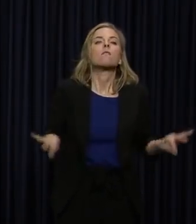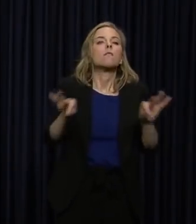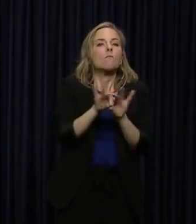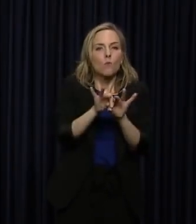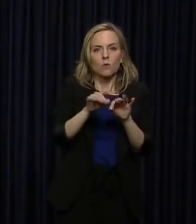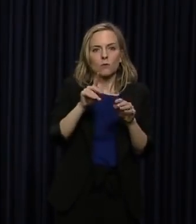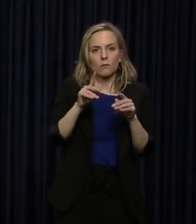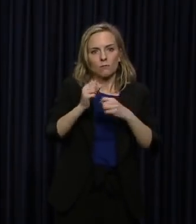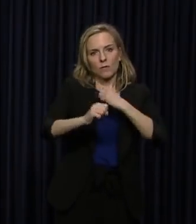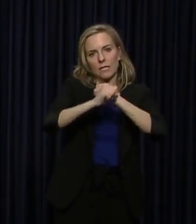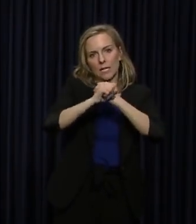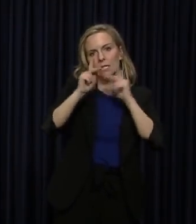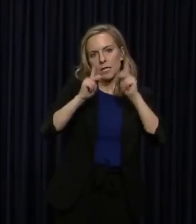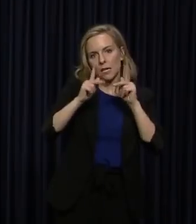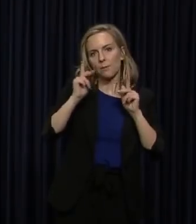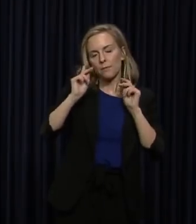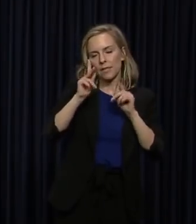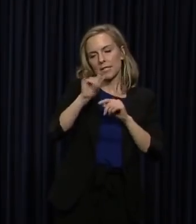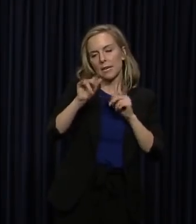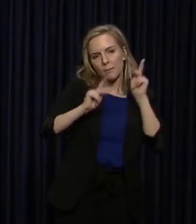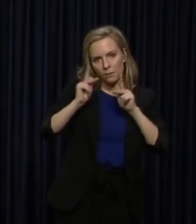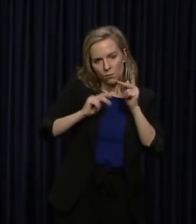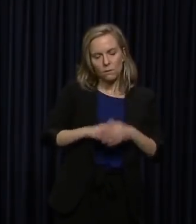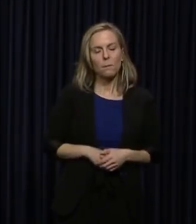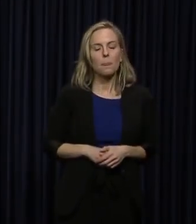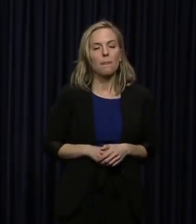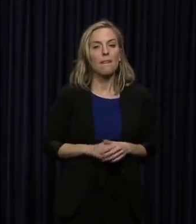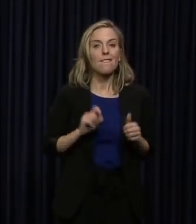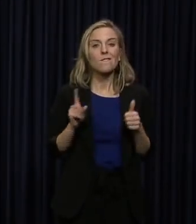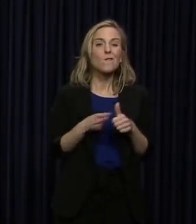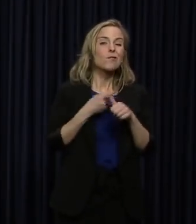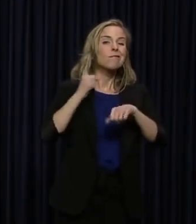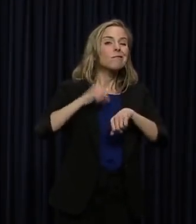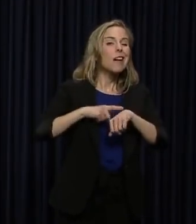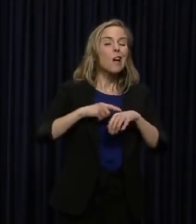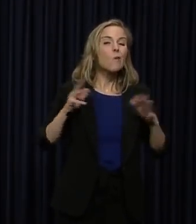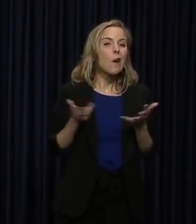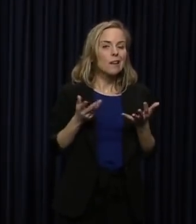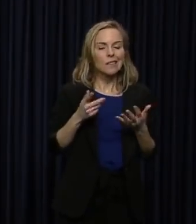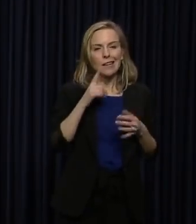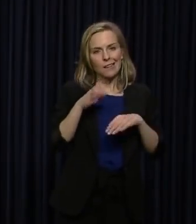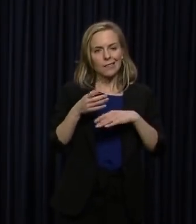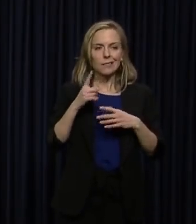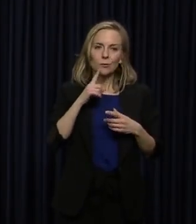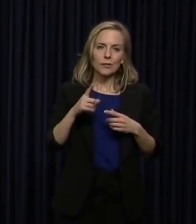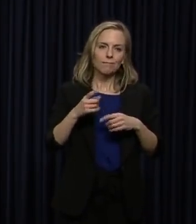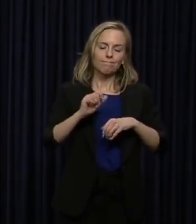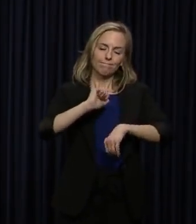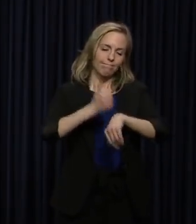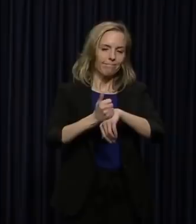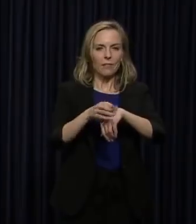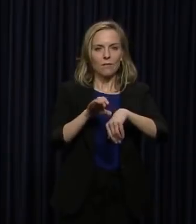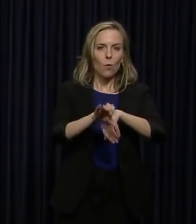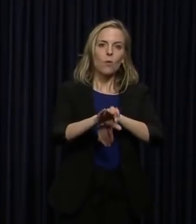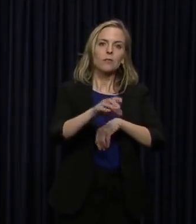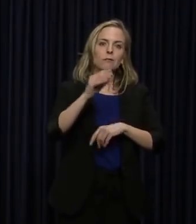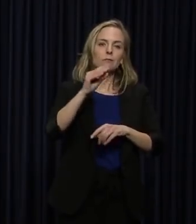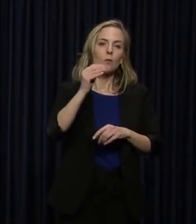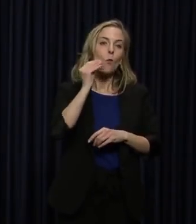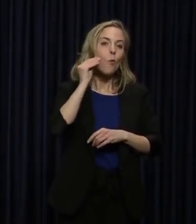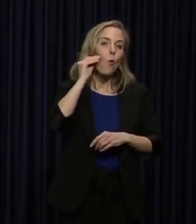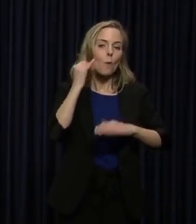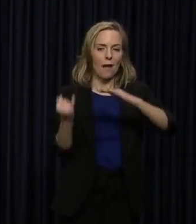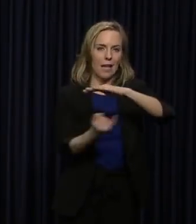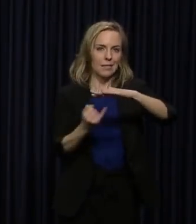Kentuckians. We had to take, for the first time, steps to force home isolation of a patient that